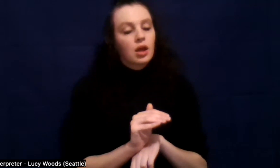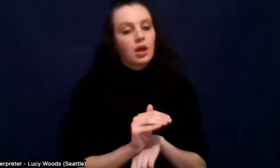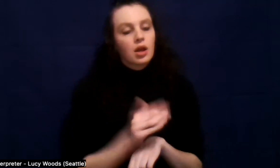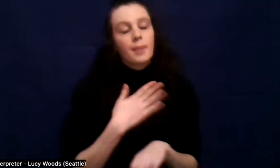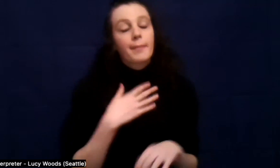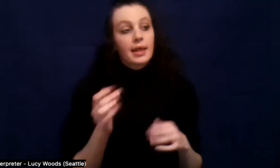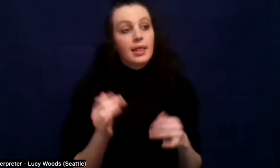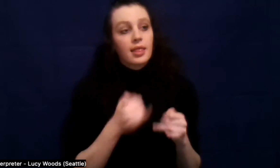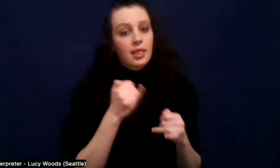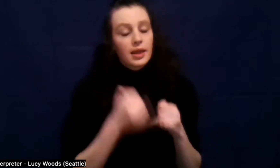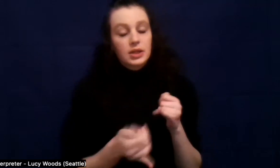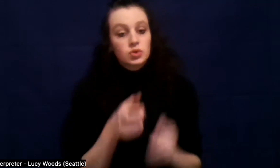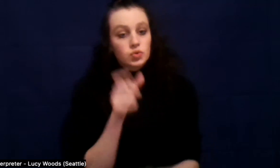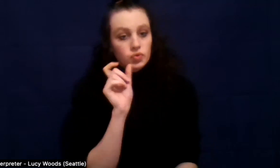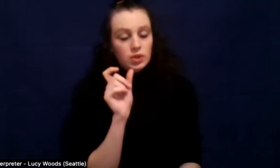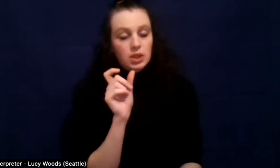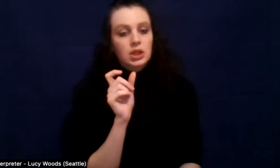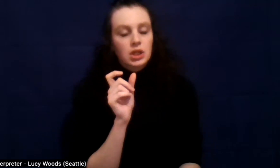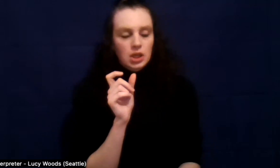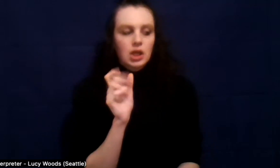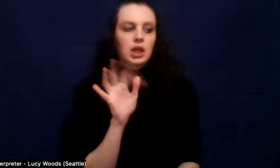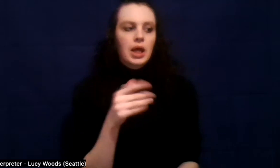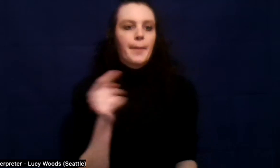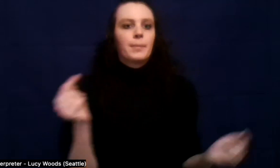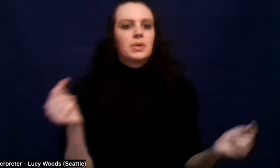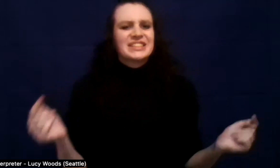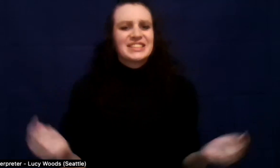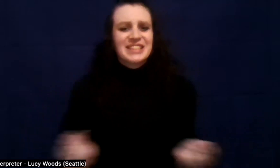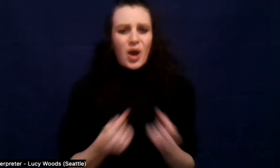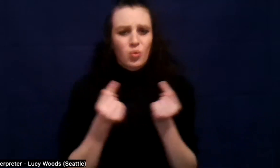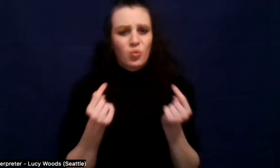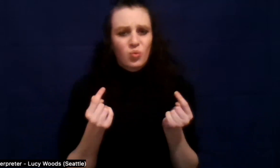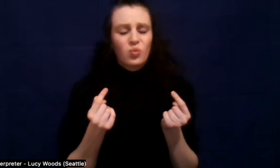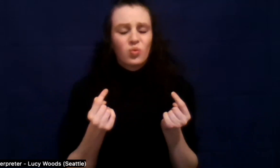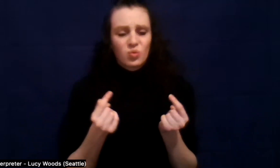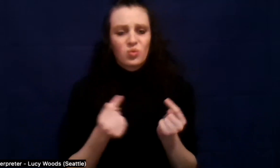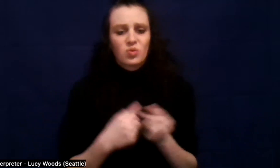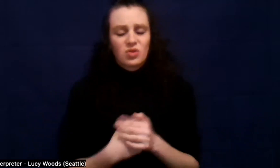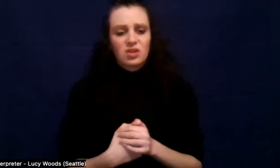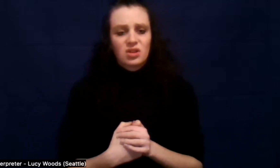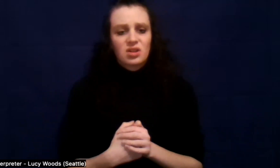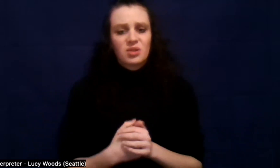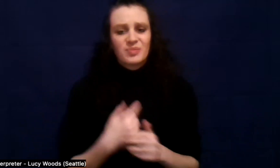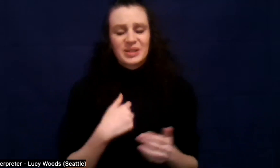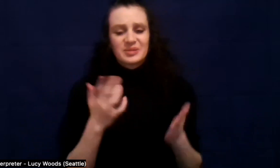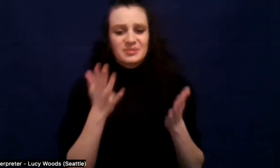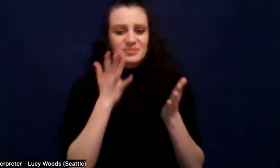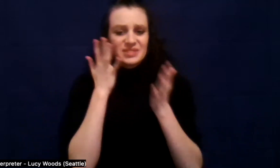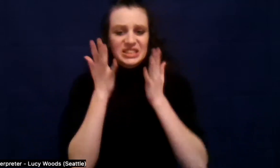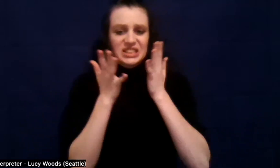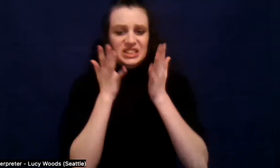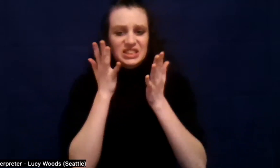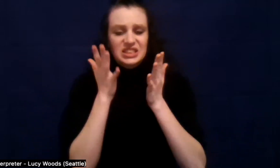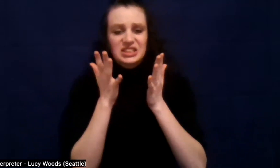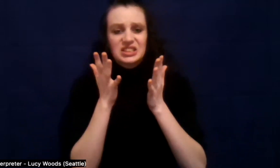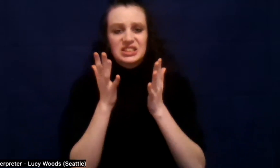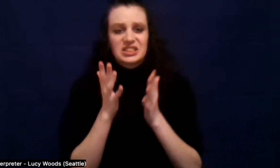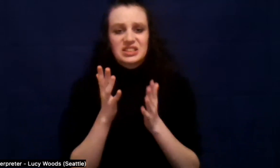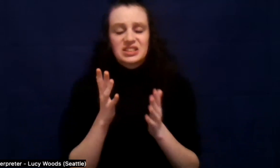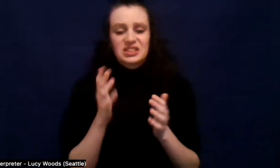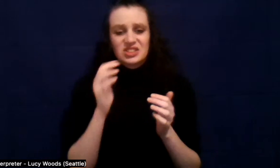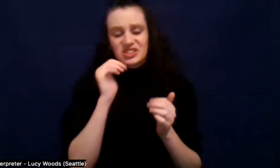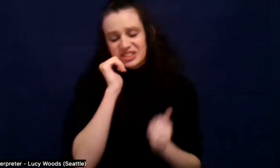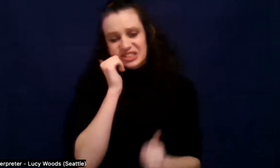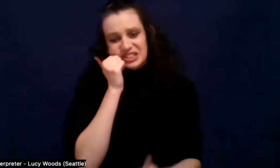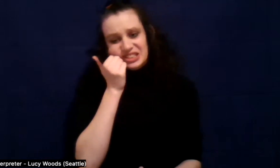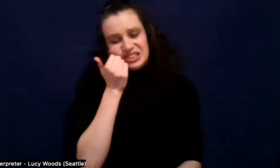And, um, it was really painful, you know, it was those feelings of embarrassment and humiliation and